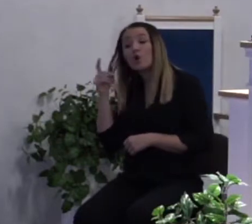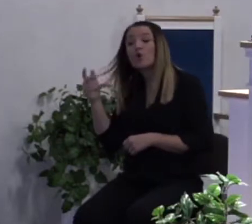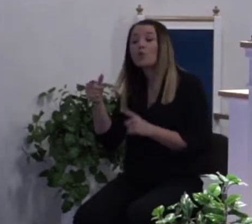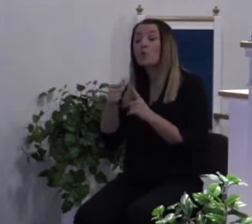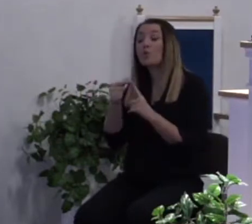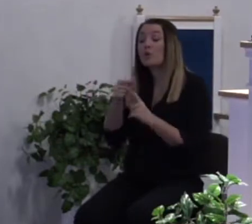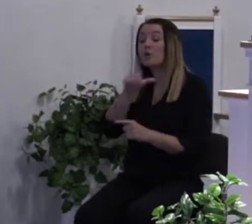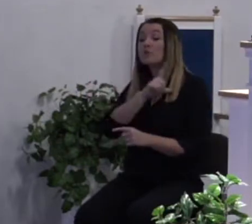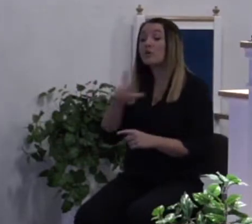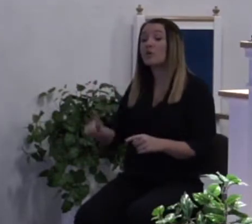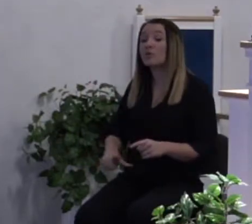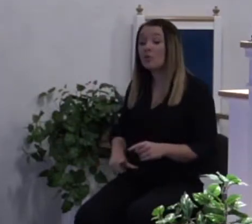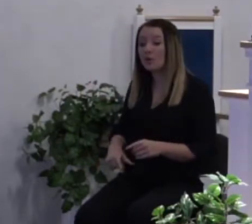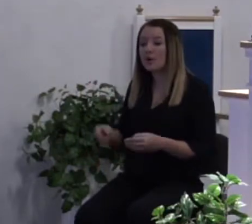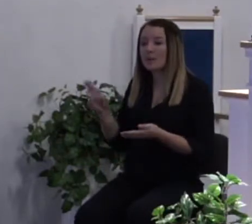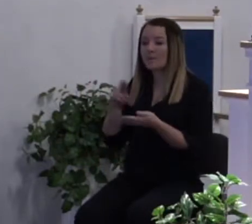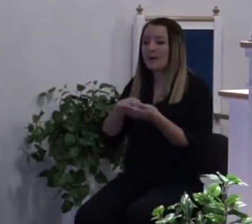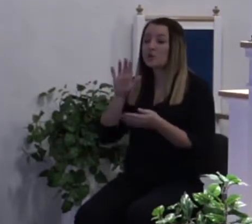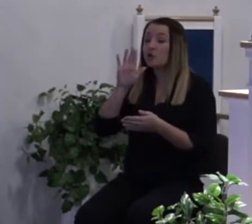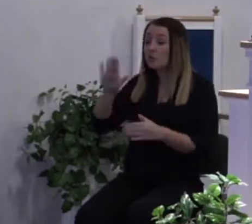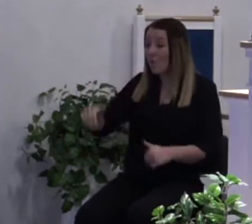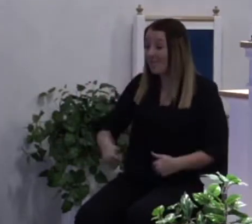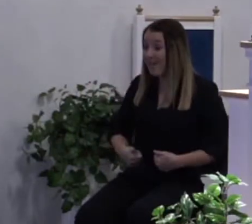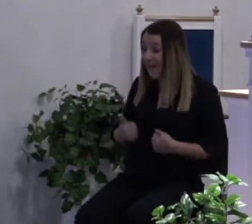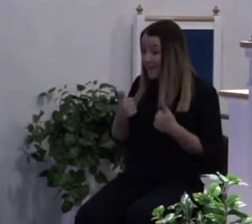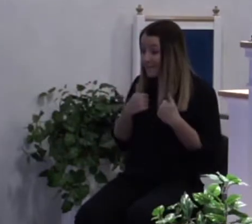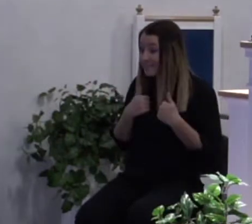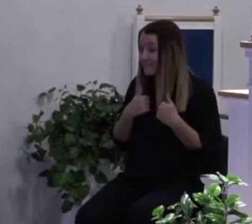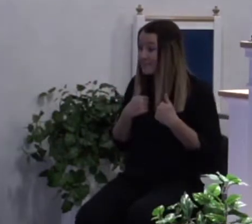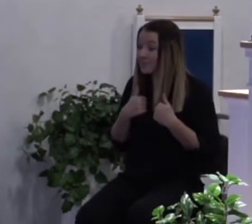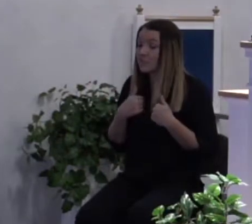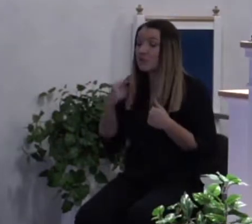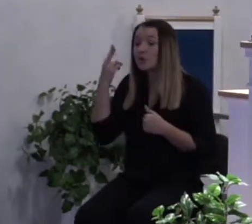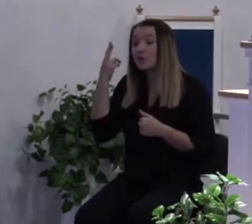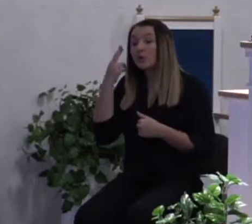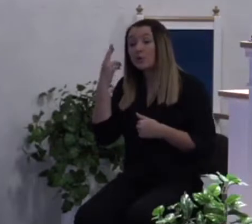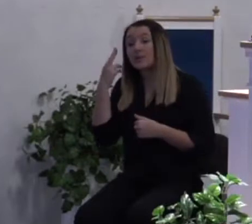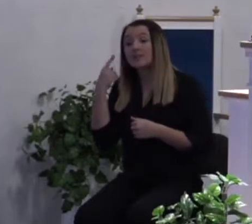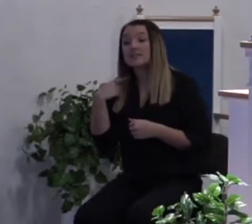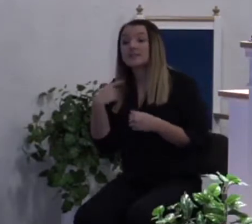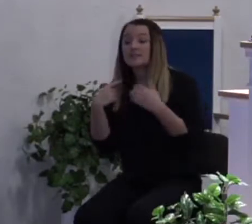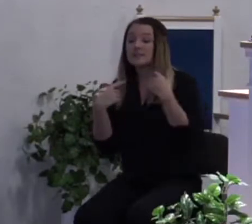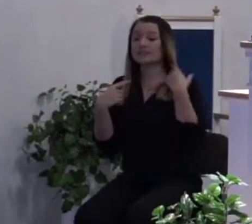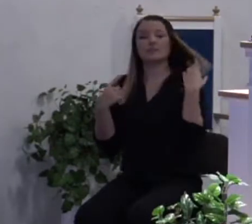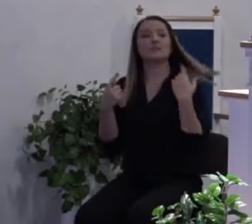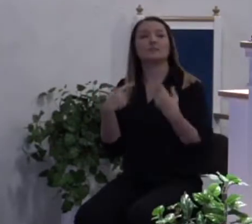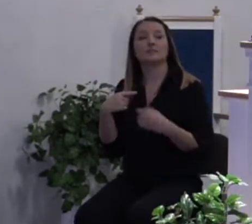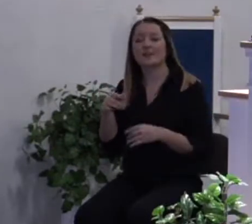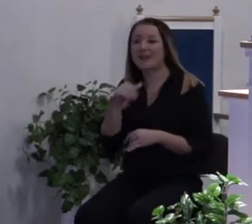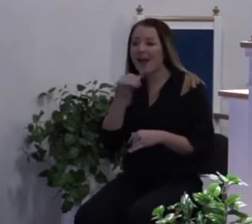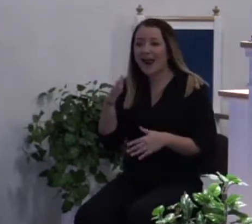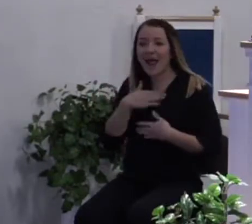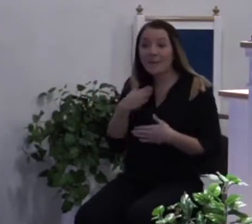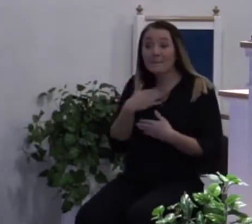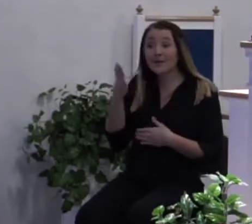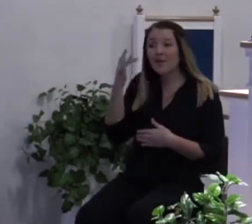Lord and applied it to your life. The reason why some people get the Holy Ghost and they're miserable is because they're not really serving God.